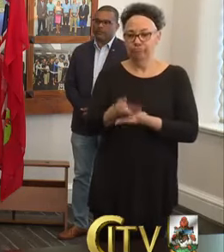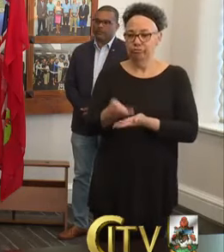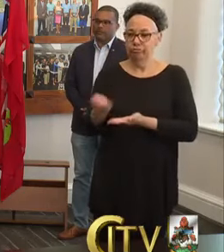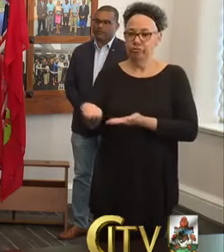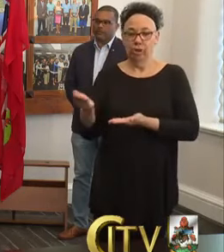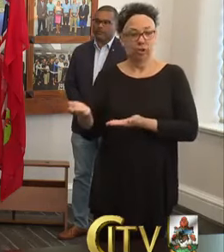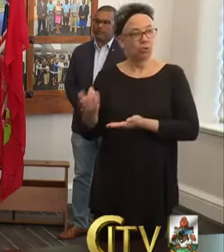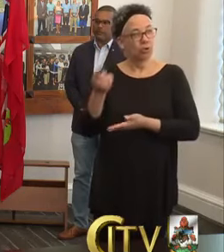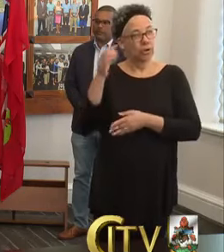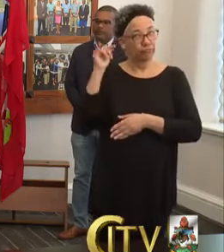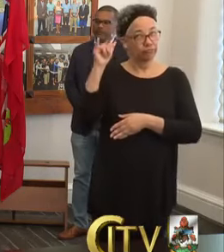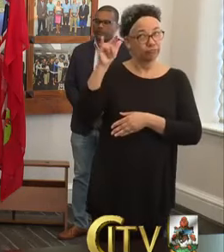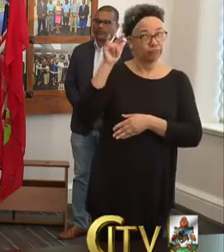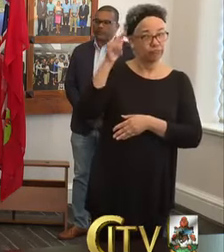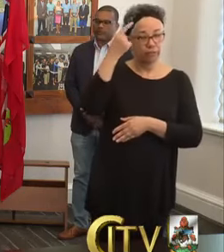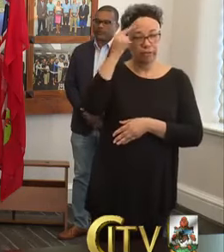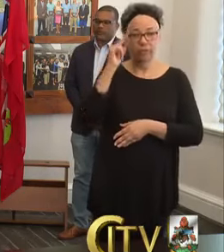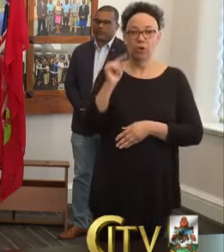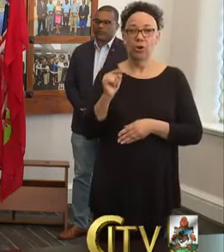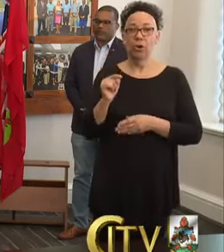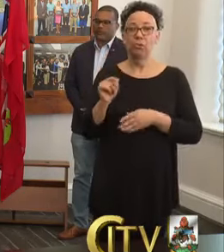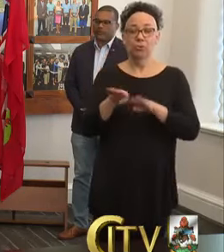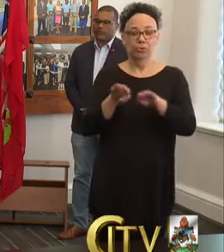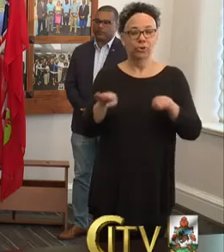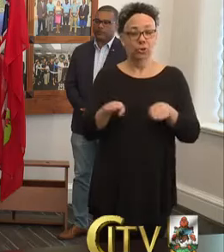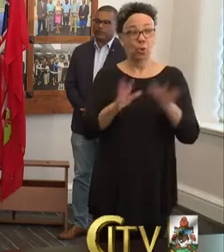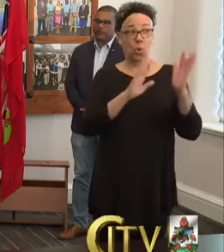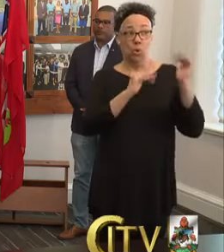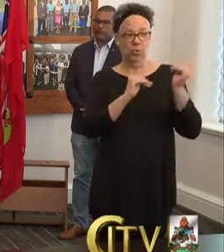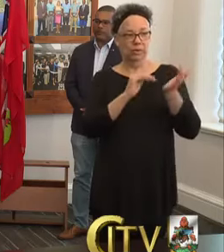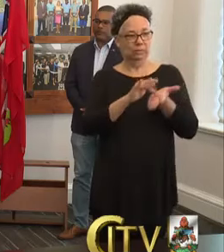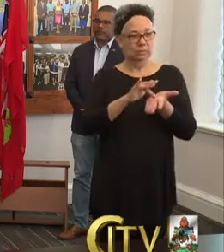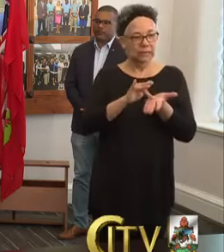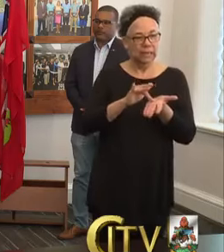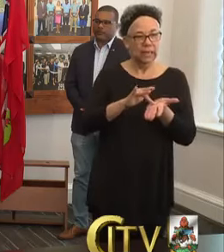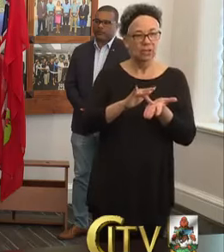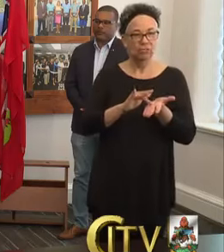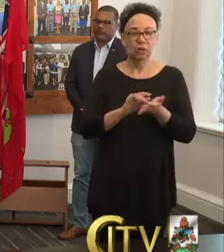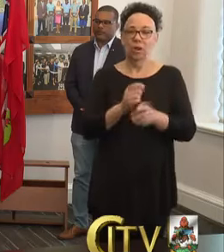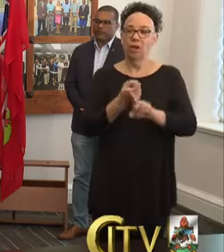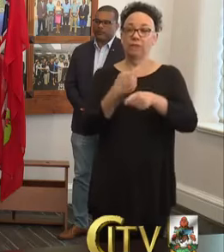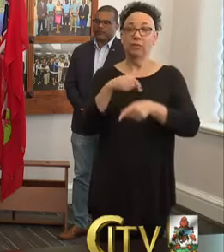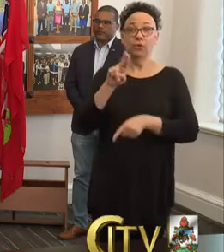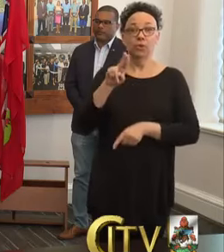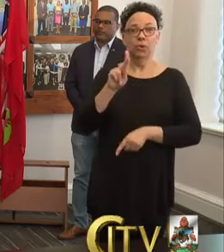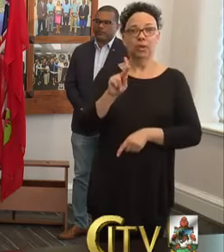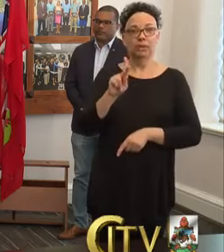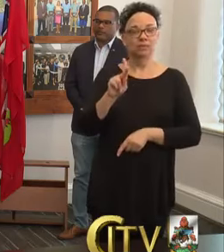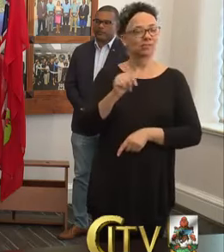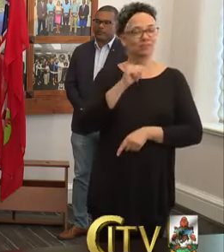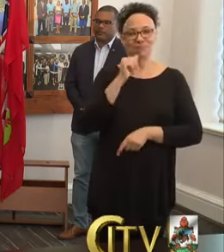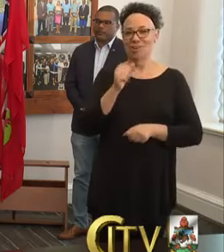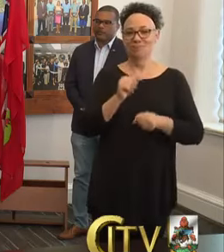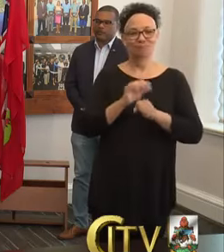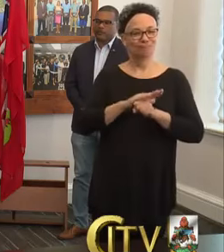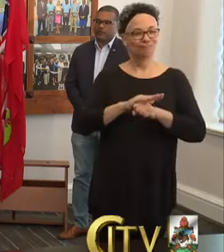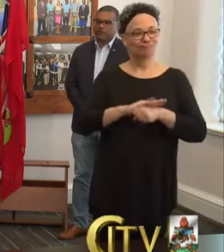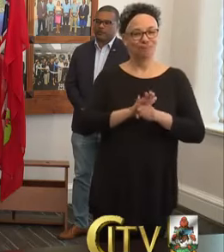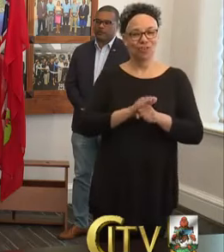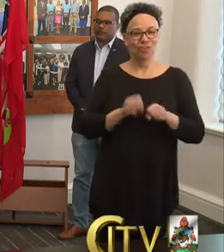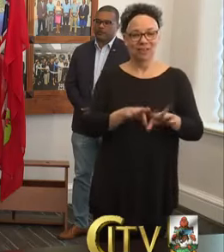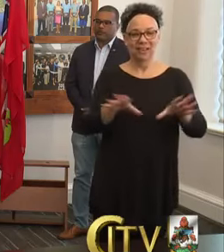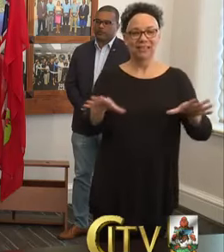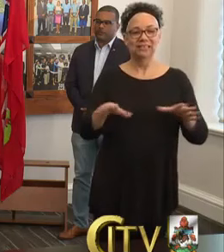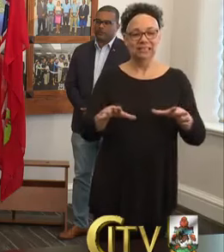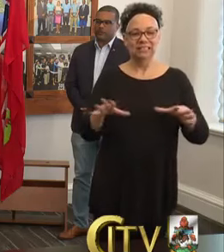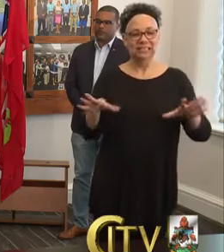including, I hope, with pharmaceuticals which are normally sourced from the UK and which are not COVID-19 related, but are